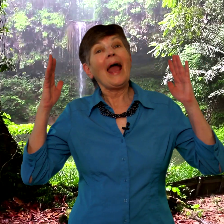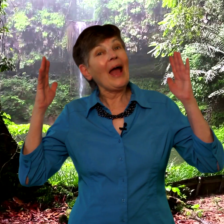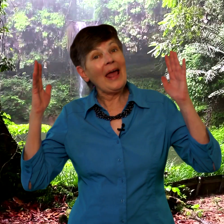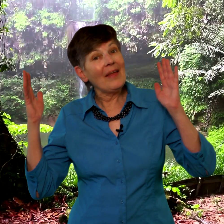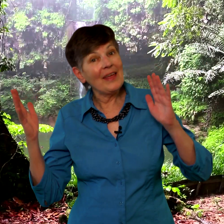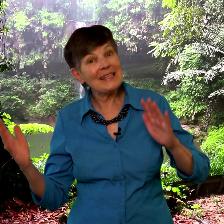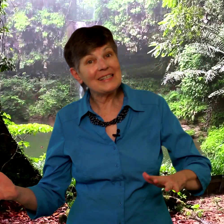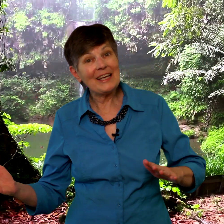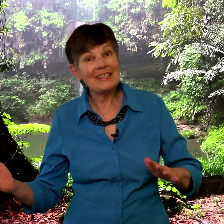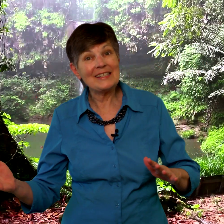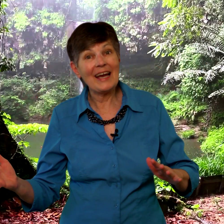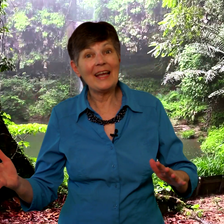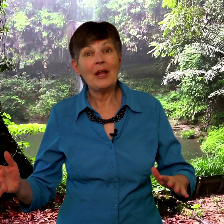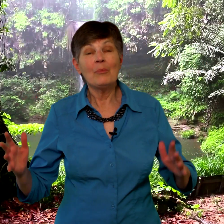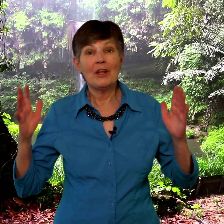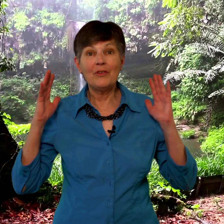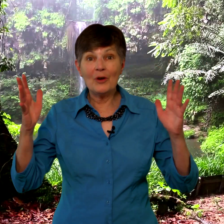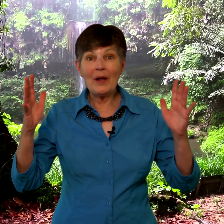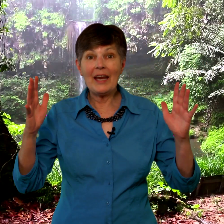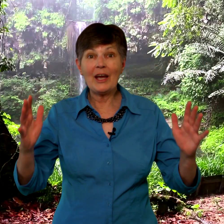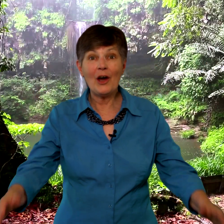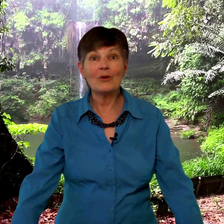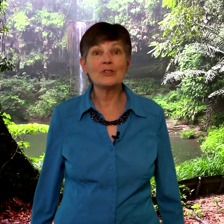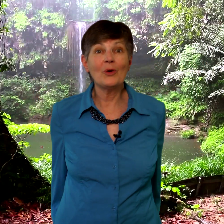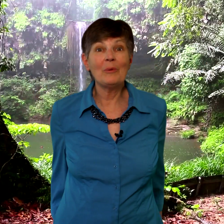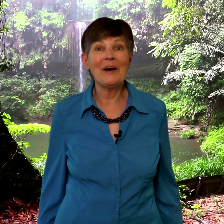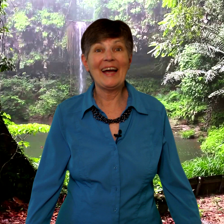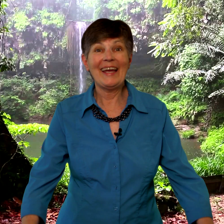And then sing and sign it, but if you're ready to go, so am I.